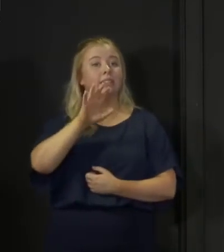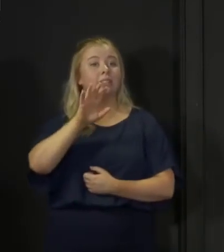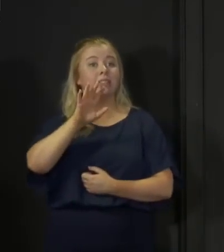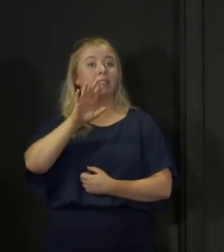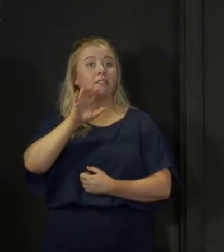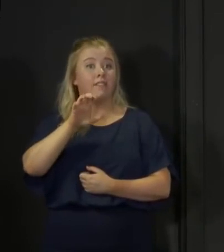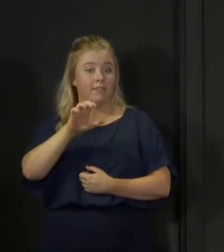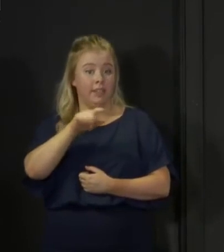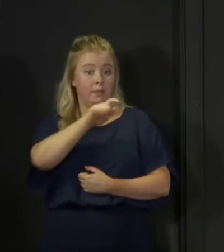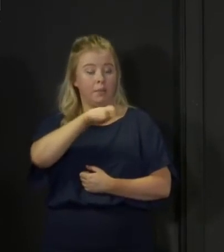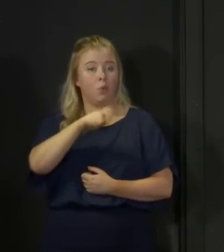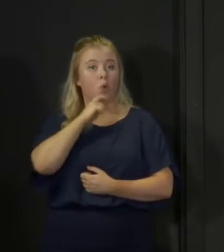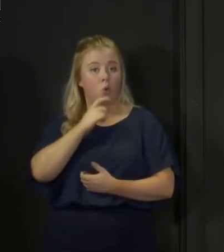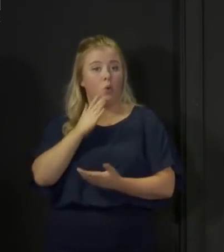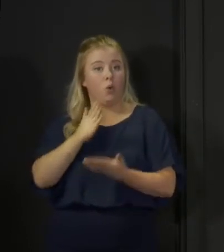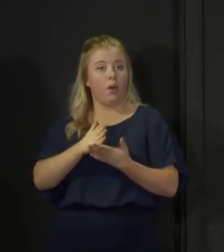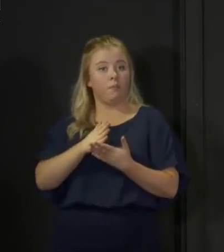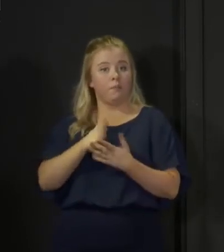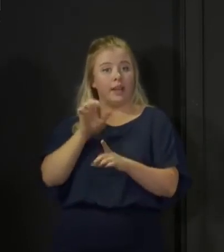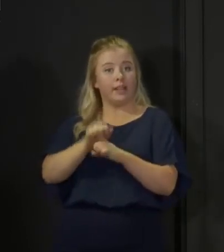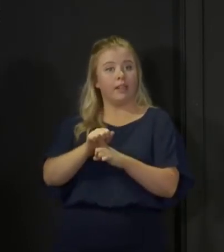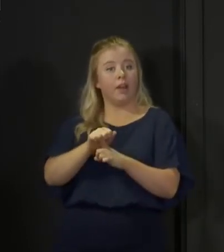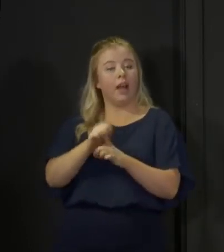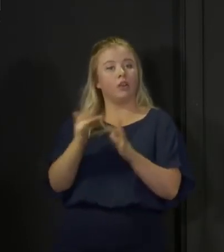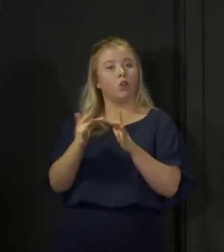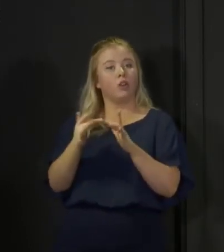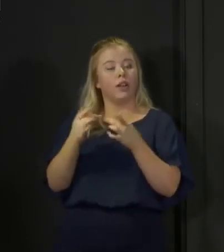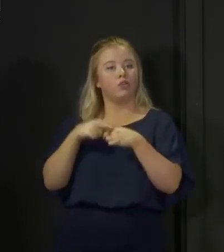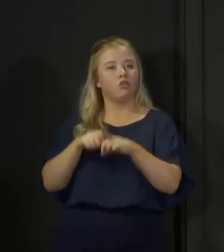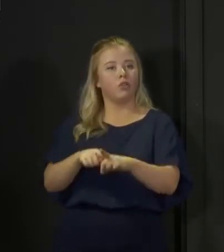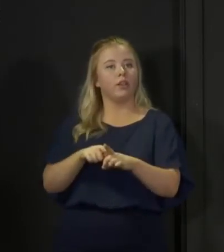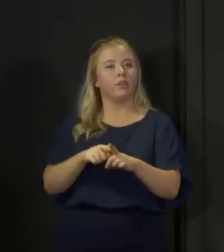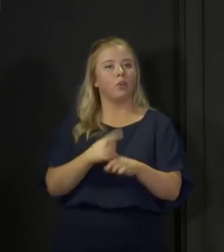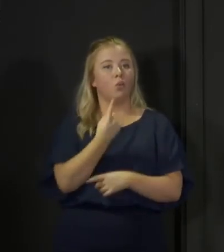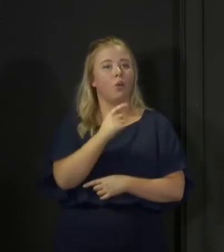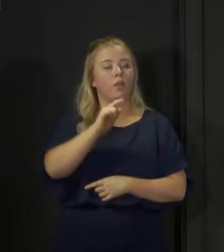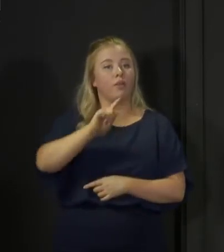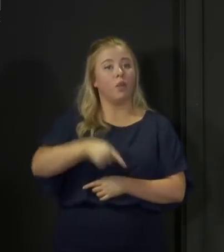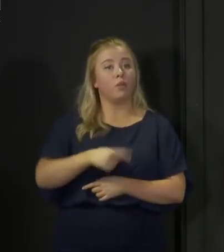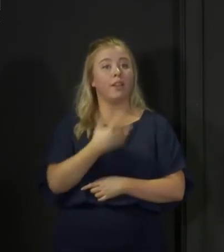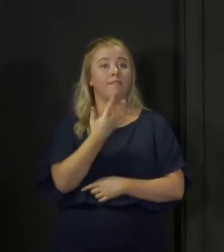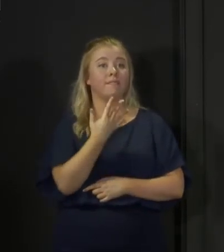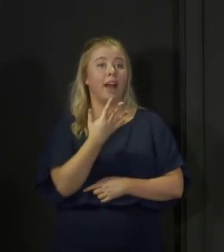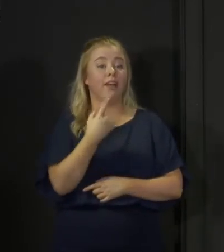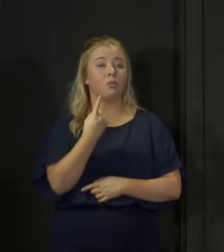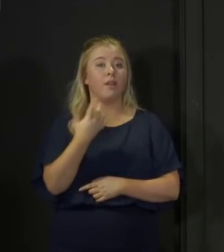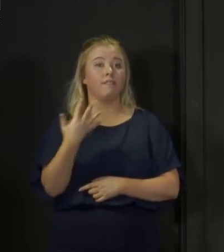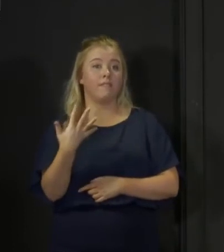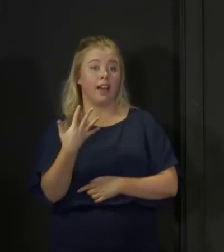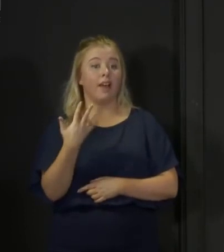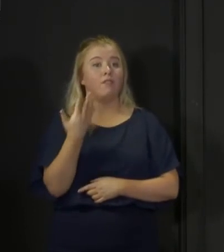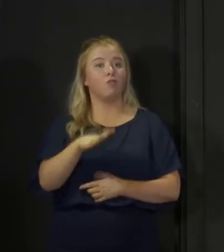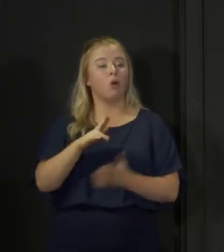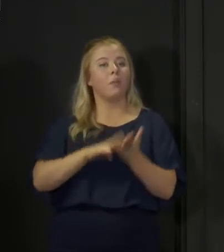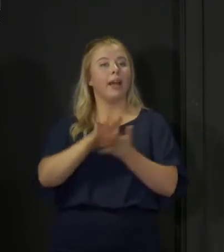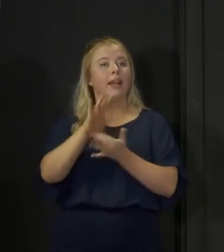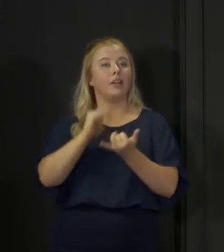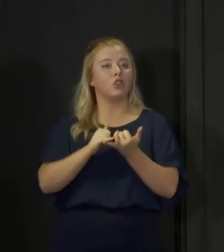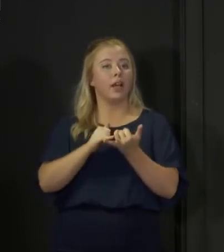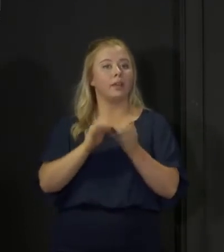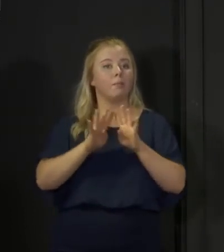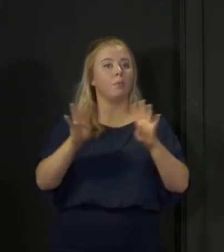contact tracers identified. 1,515 of them come from NHS boards,